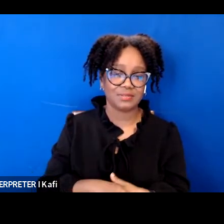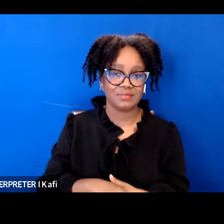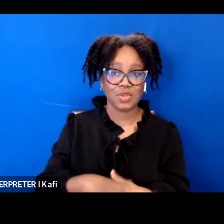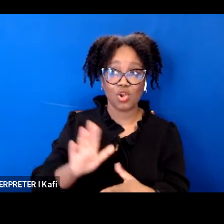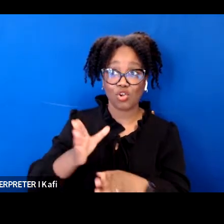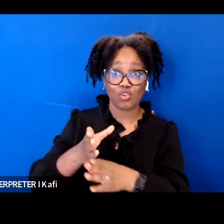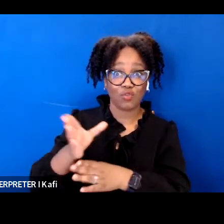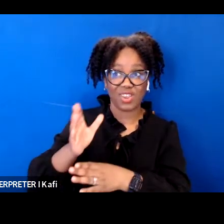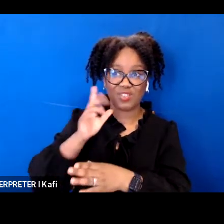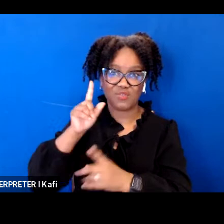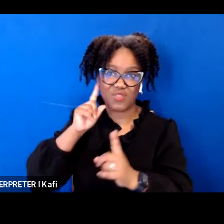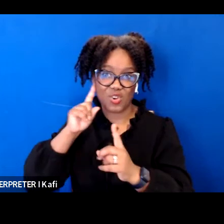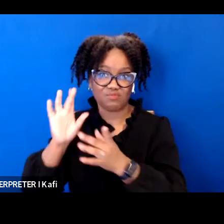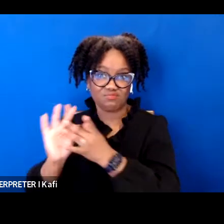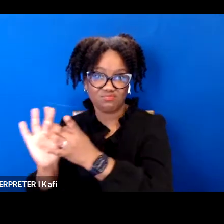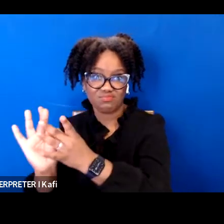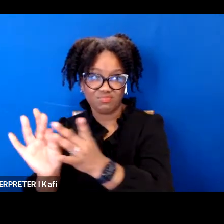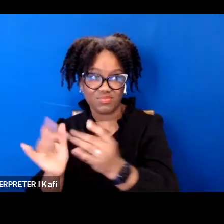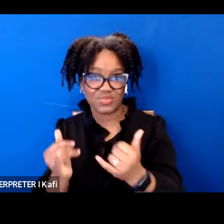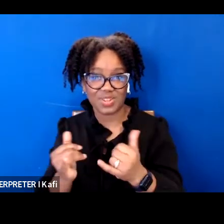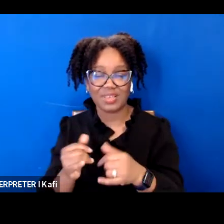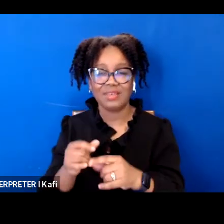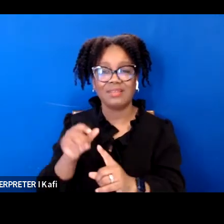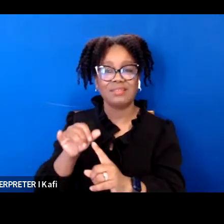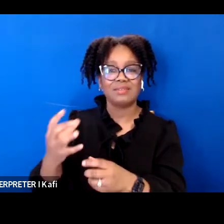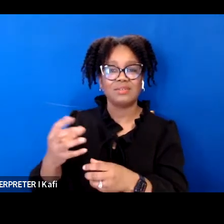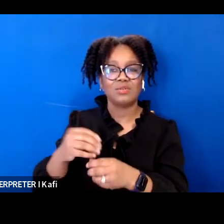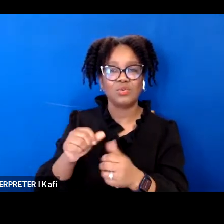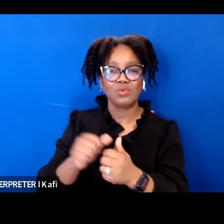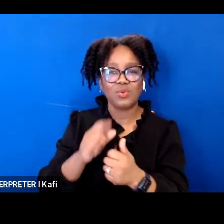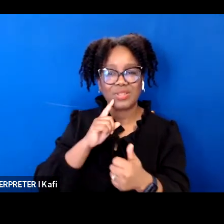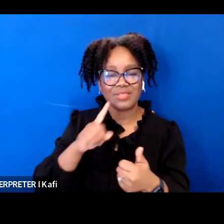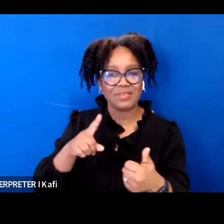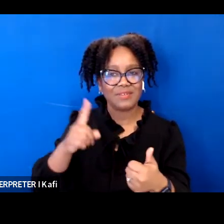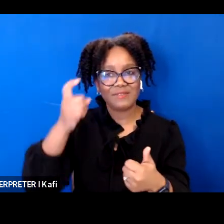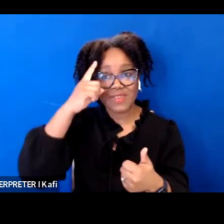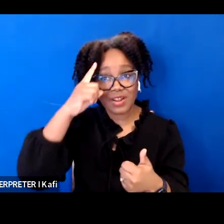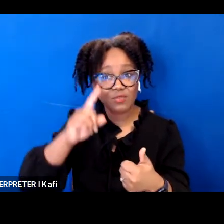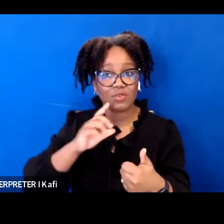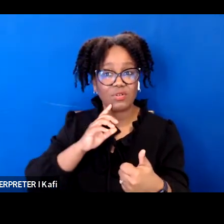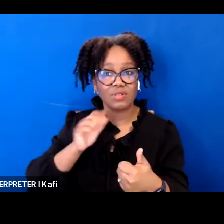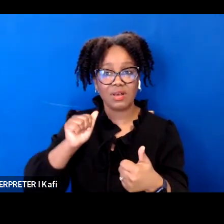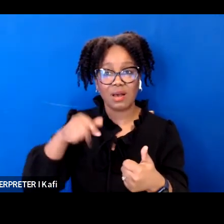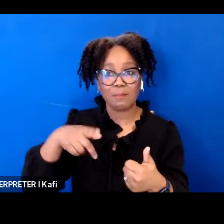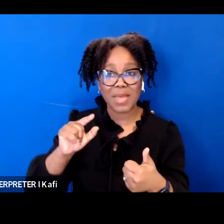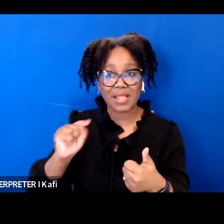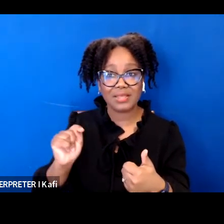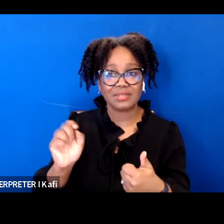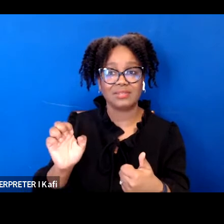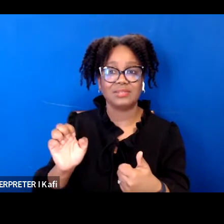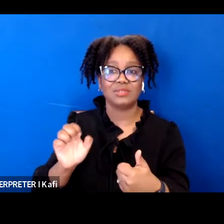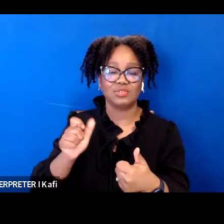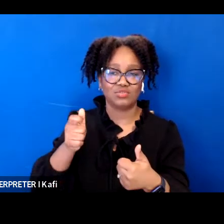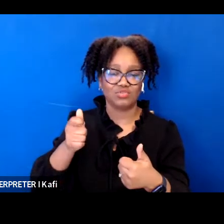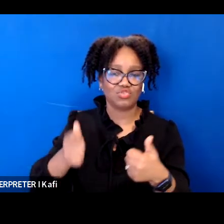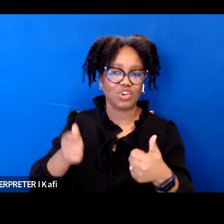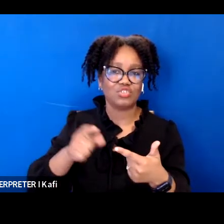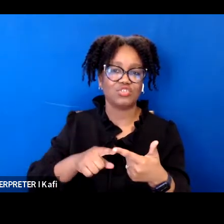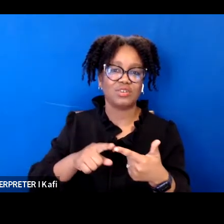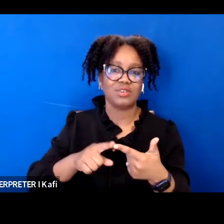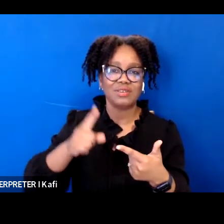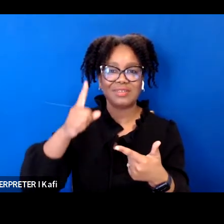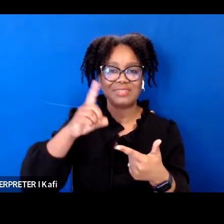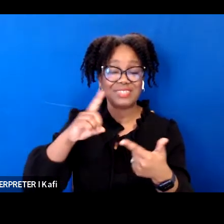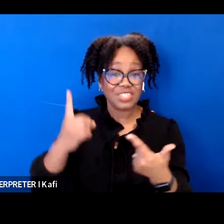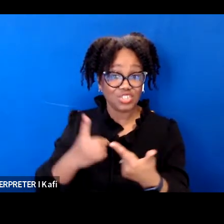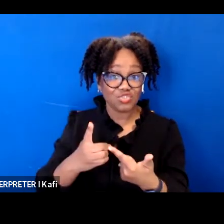being a federal appellate judge a federal district court judge a member of the united states sentencing commission and an attorney in